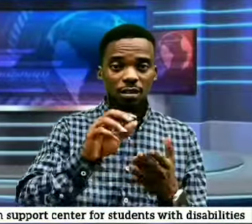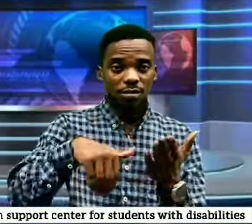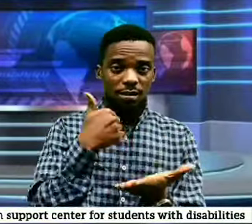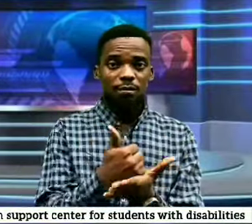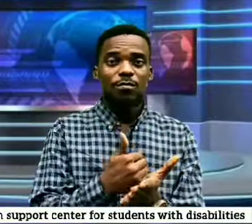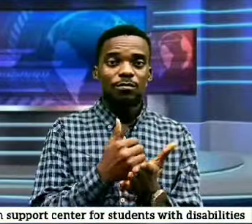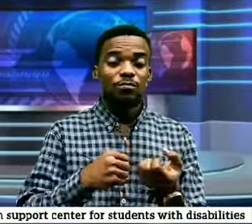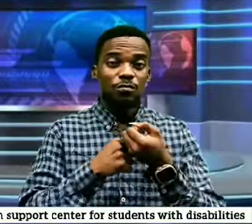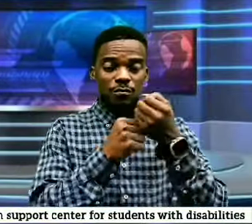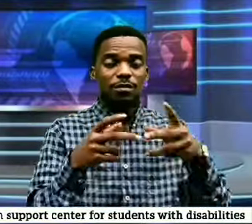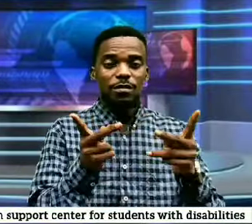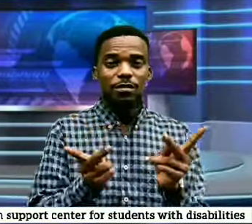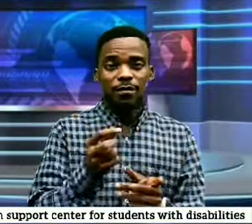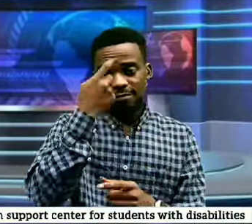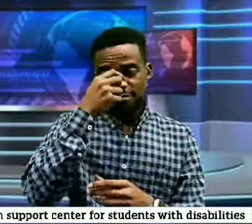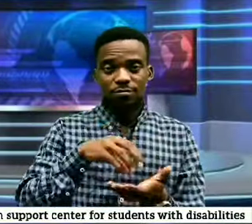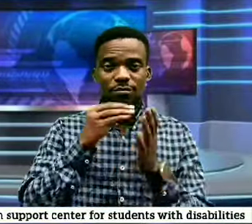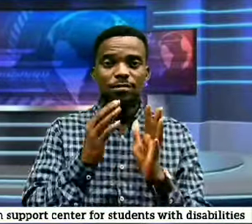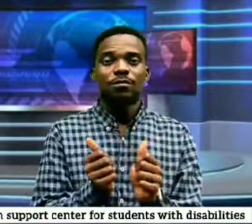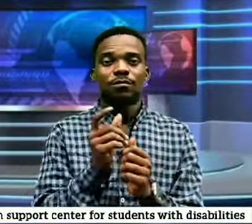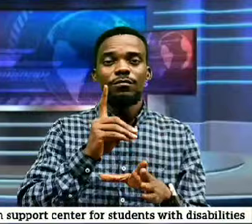center for students with disabilities.